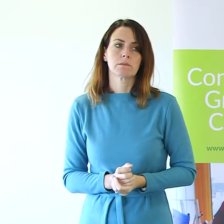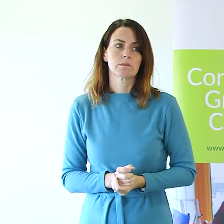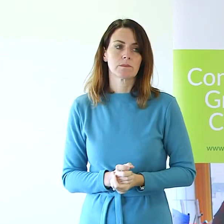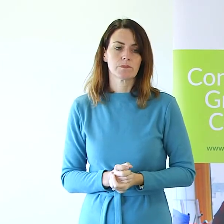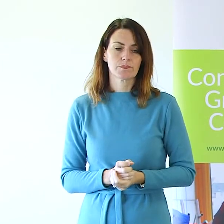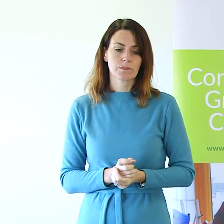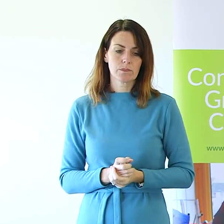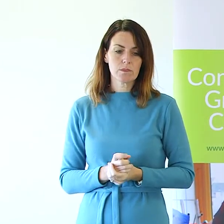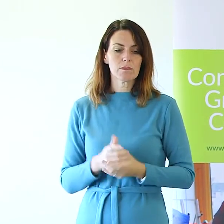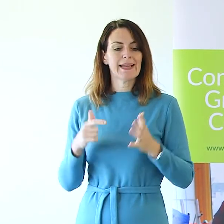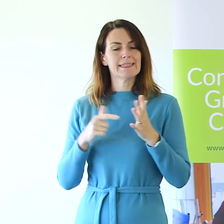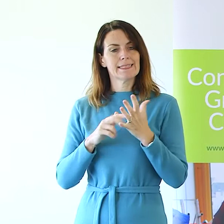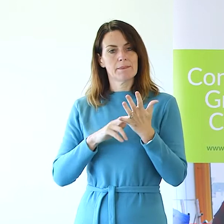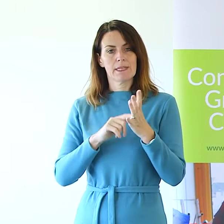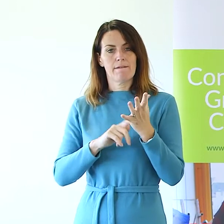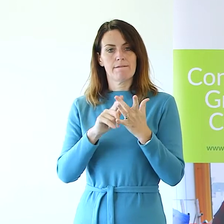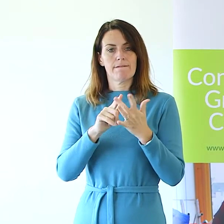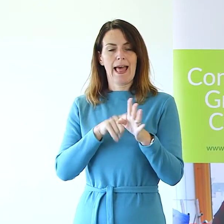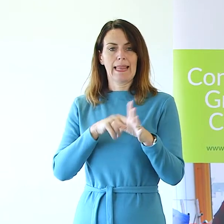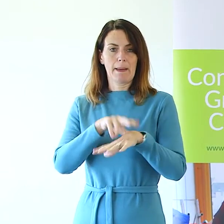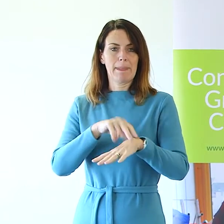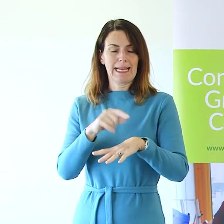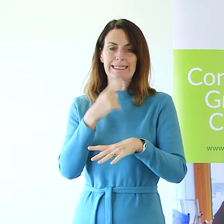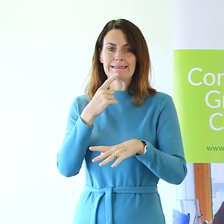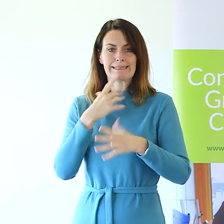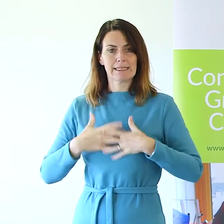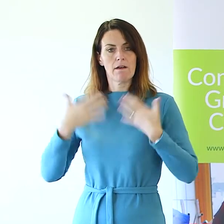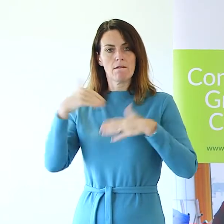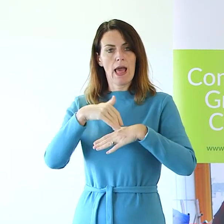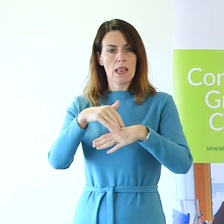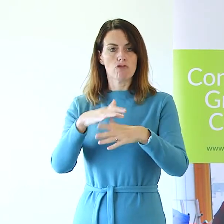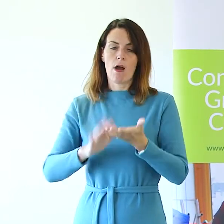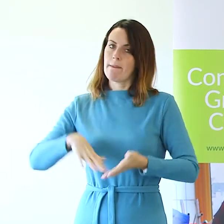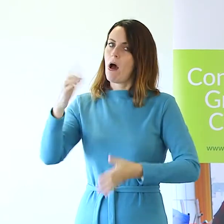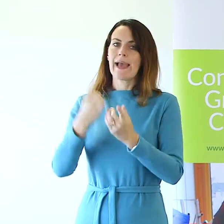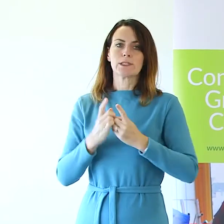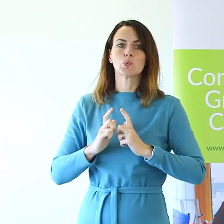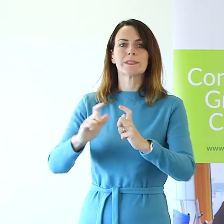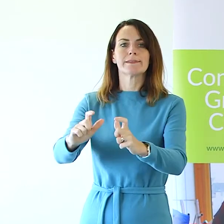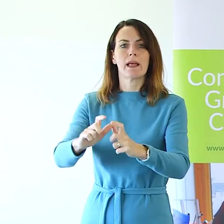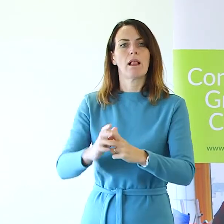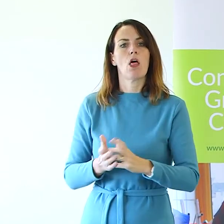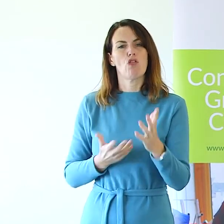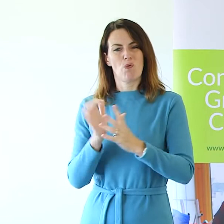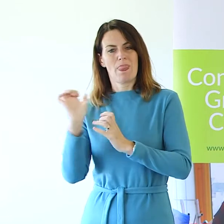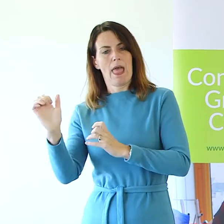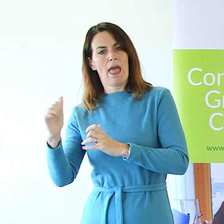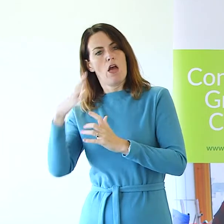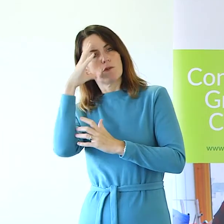Tenth Valley Police report that violent crime is still the highest issue in their reported crimes tables,